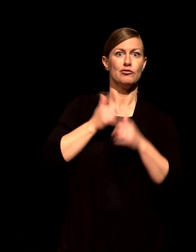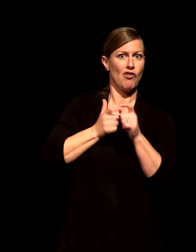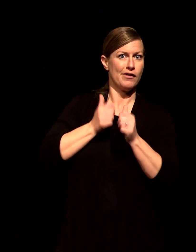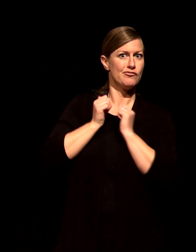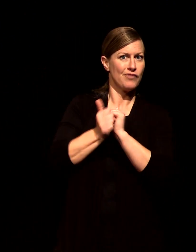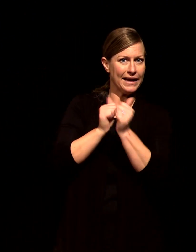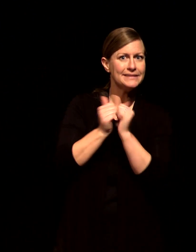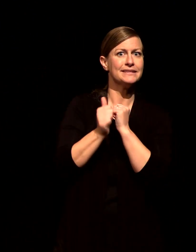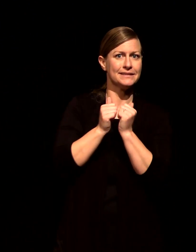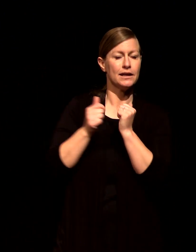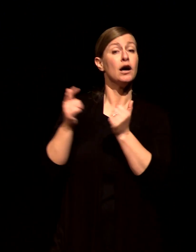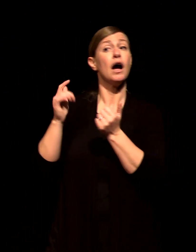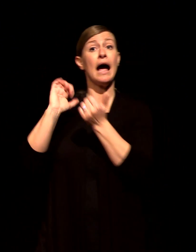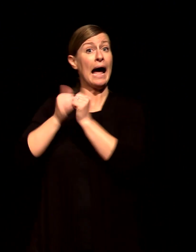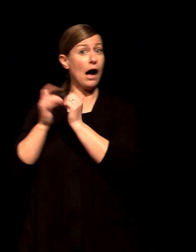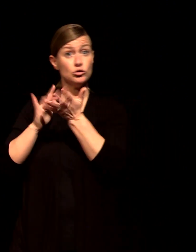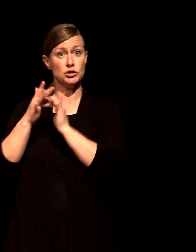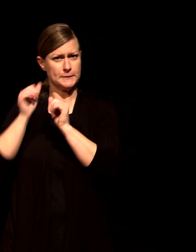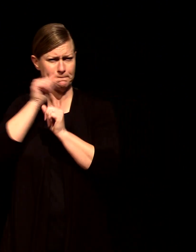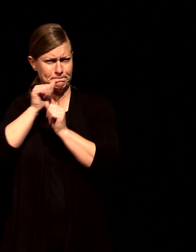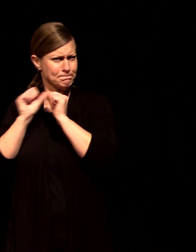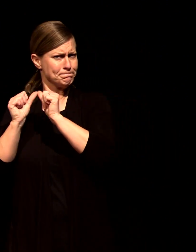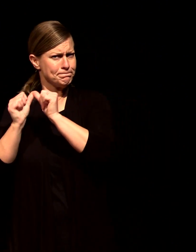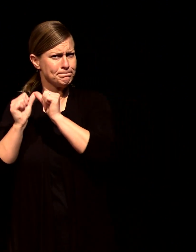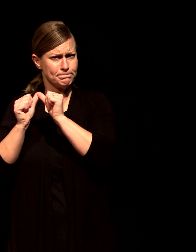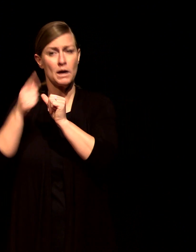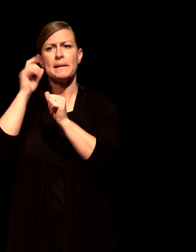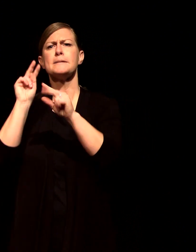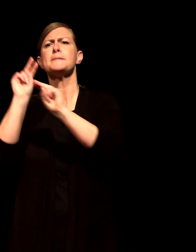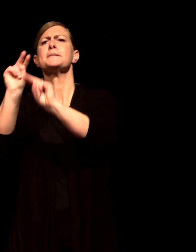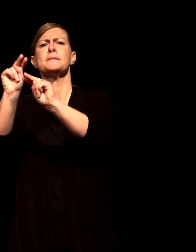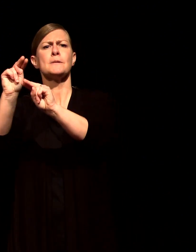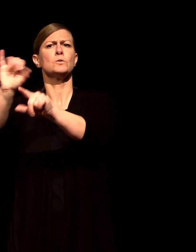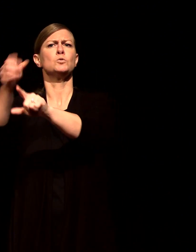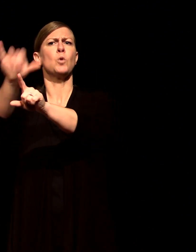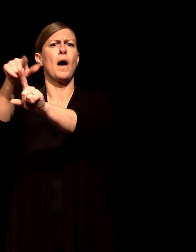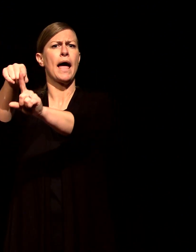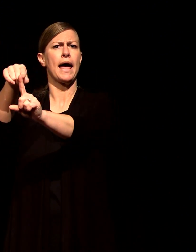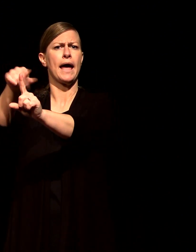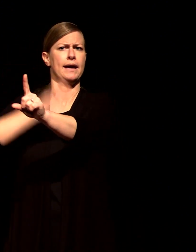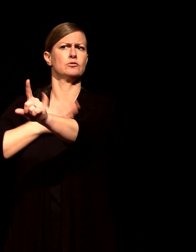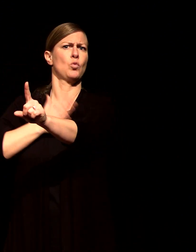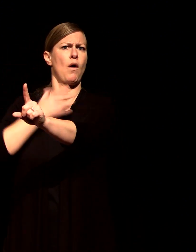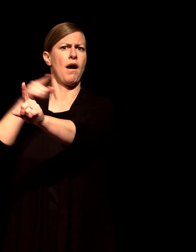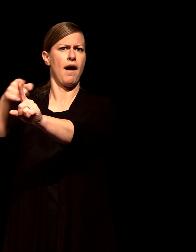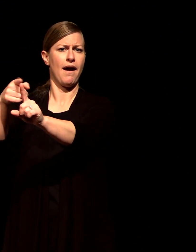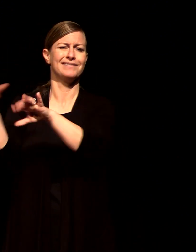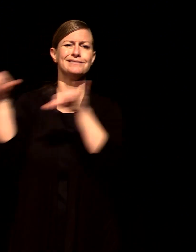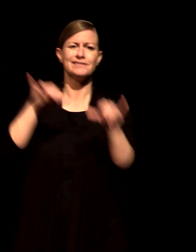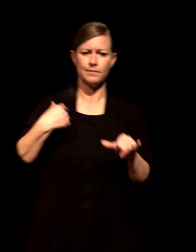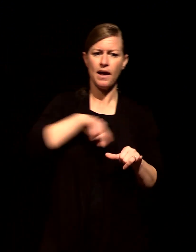focused on the joy that's awaiting us and in my imagination this race looks a lot like a marathon